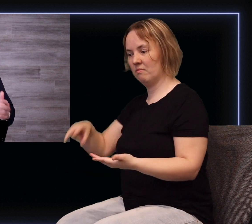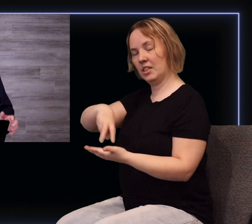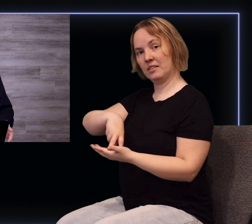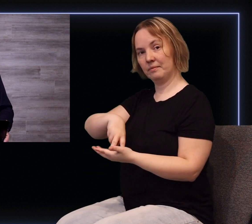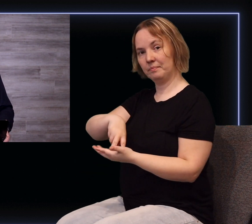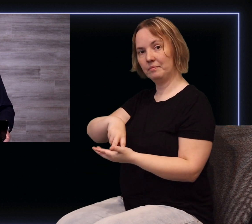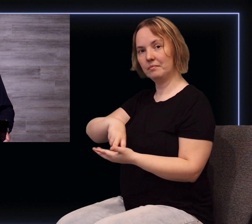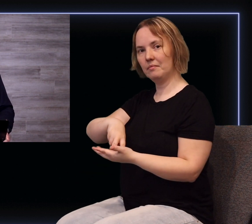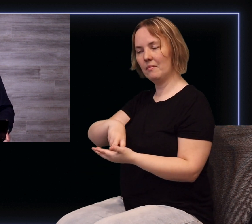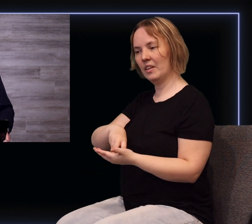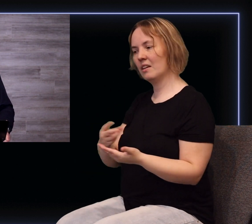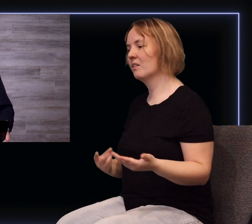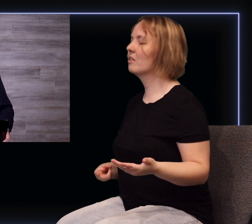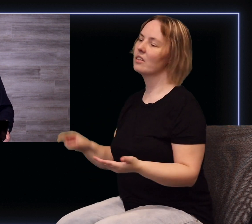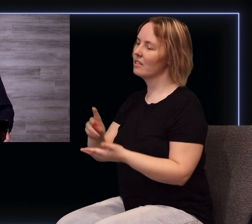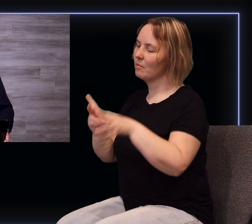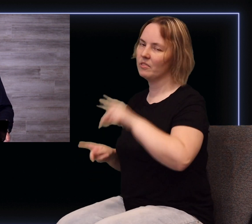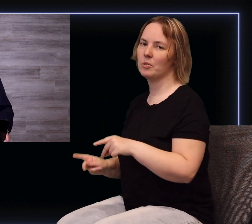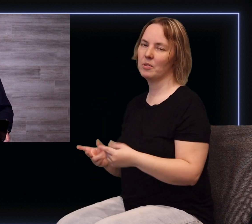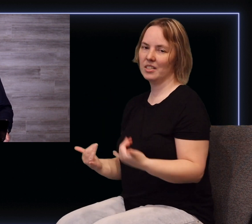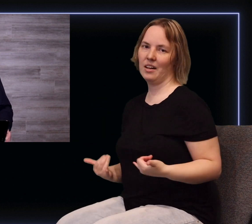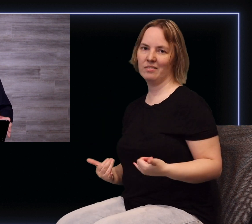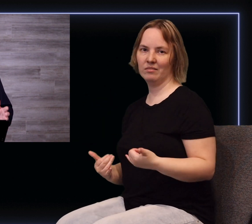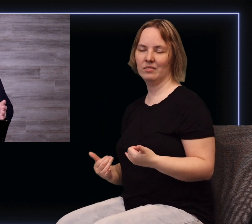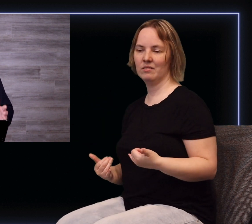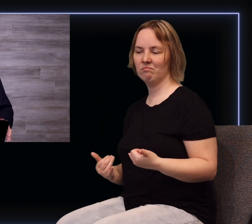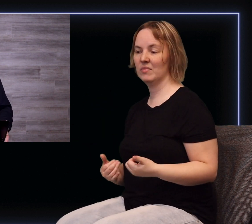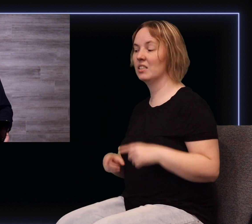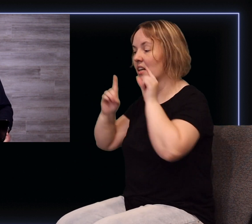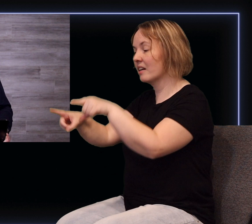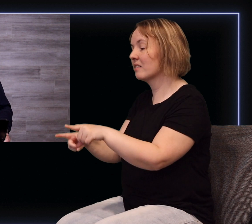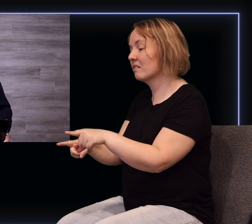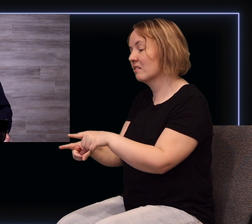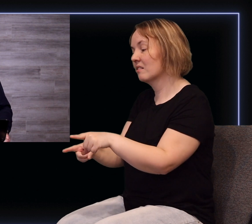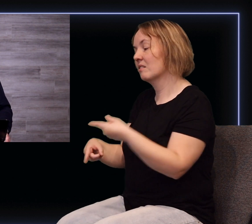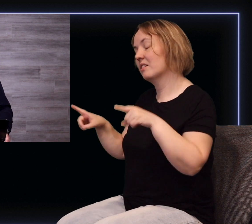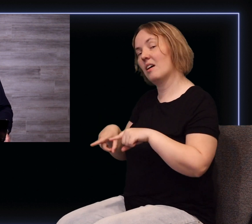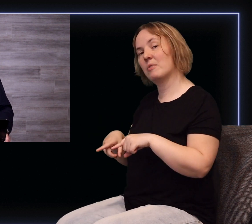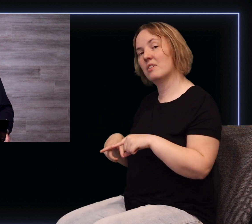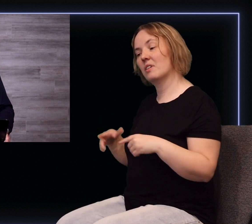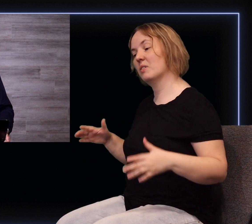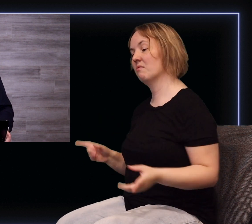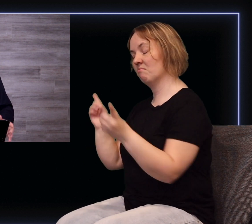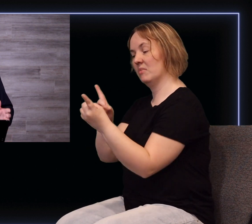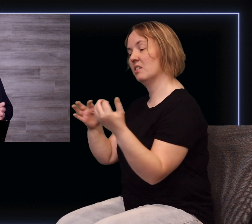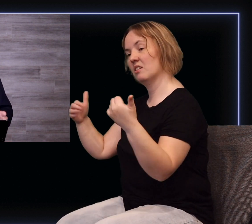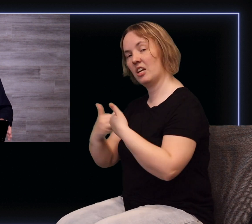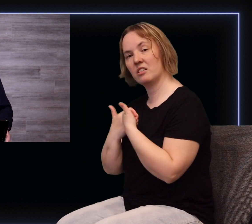people today in response to what has taken place that we might not only meet the challenge for our own sake but Lord that we can penetrate the